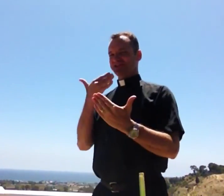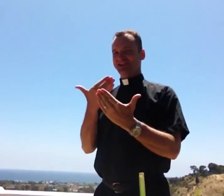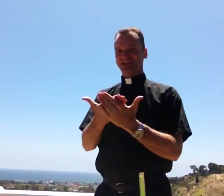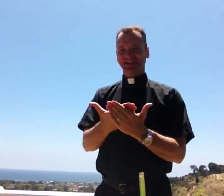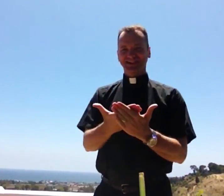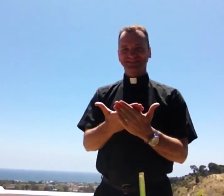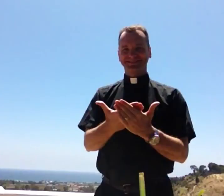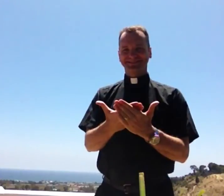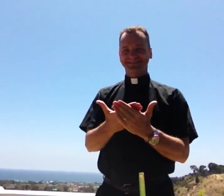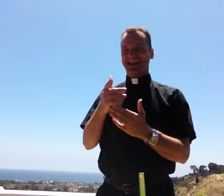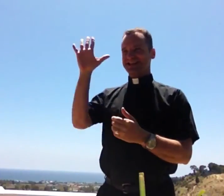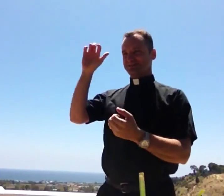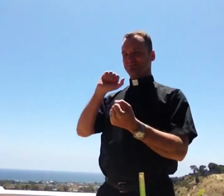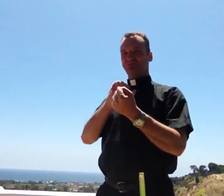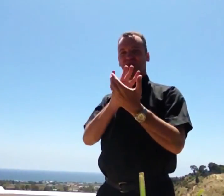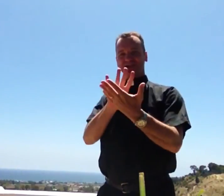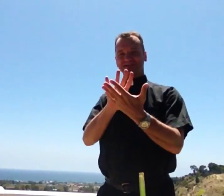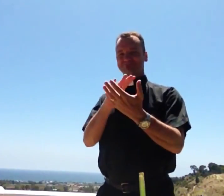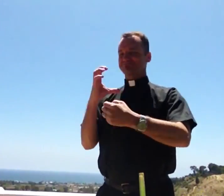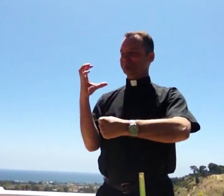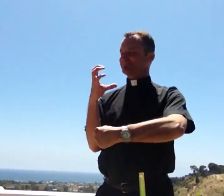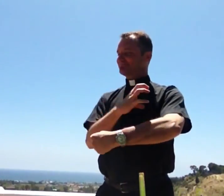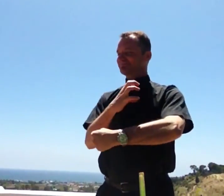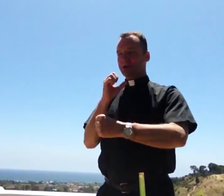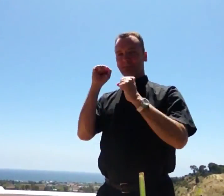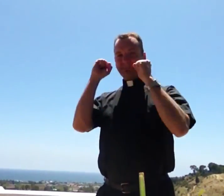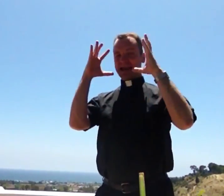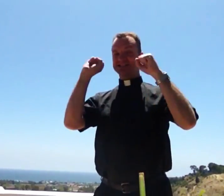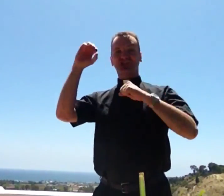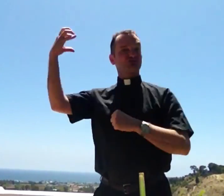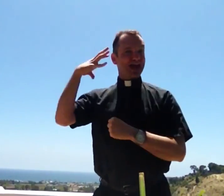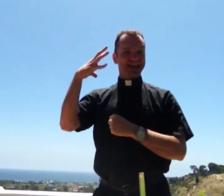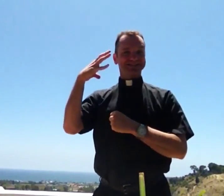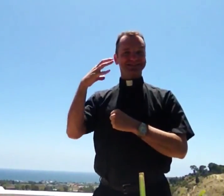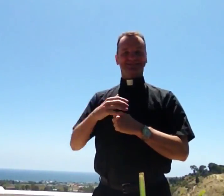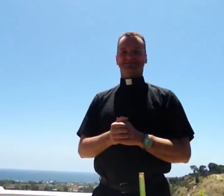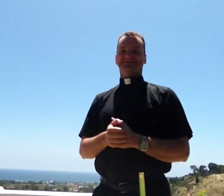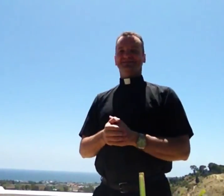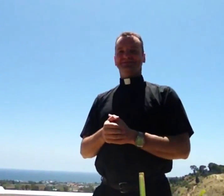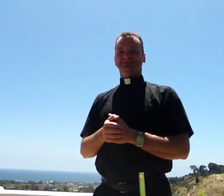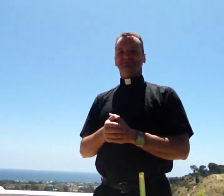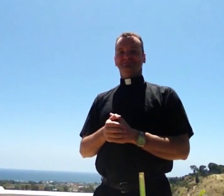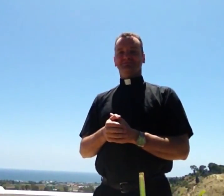because it shows God's goodness. It shows his presence and his power. And his amazing grace.